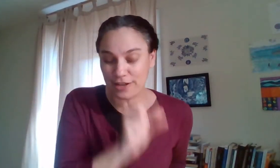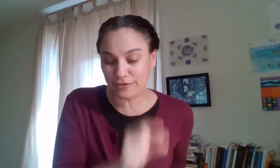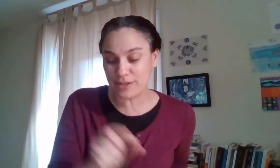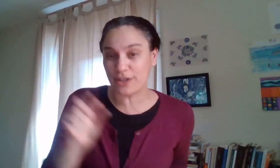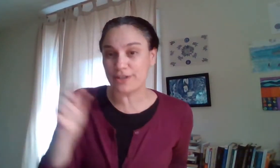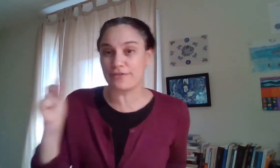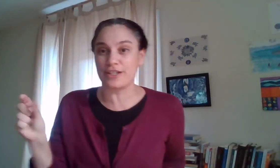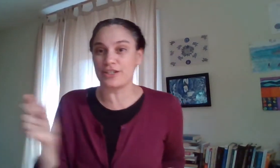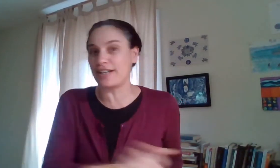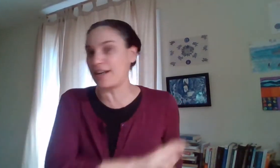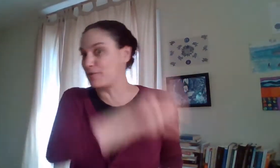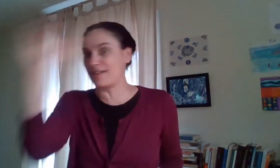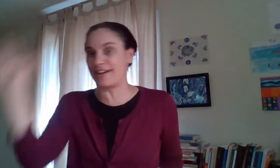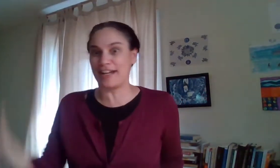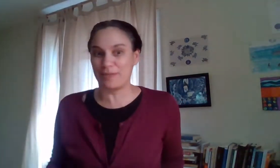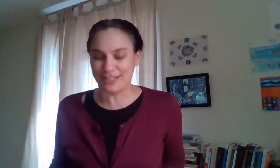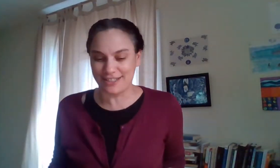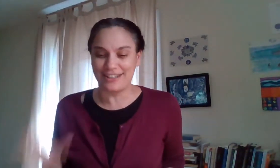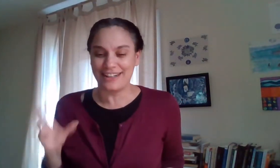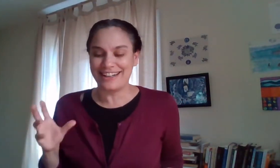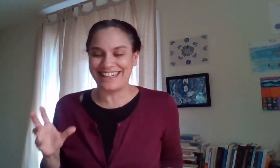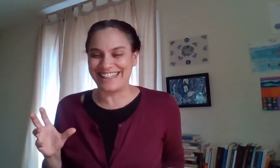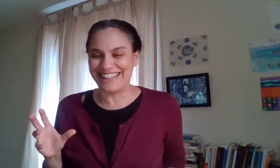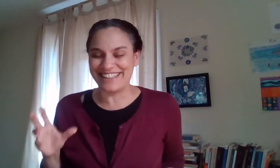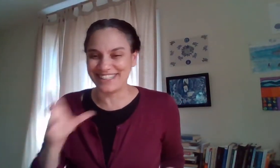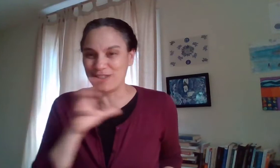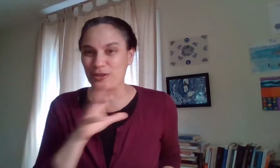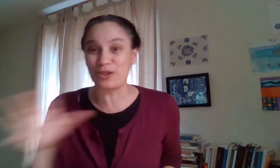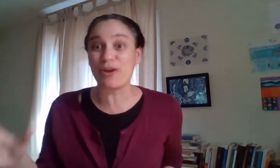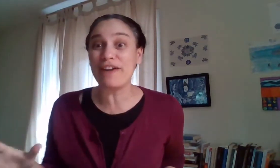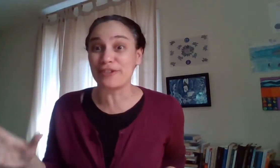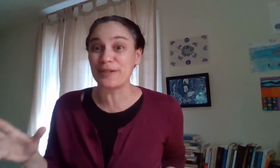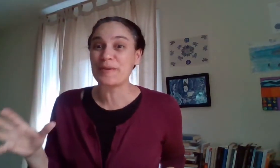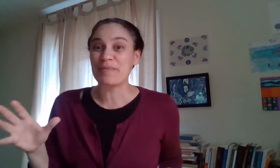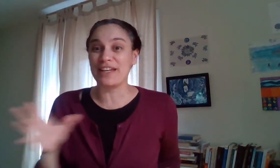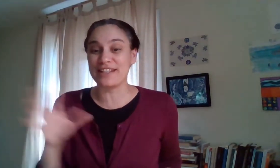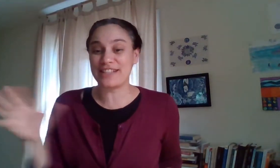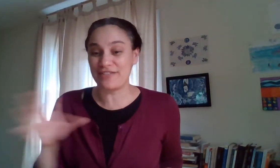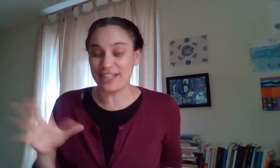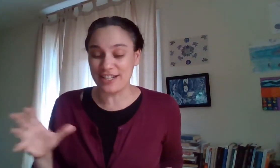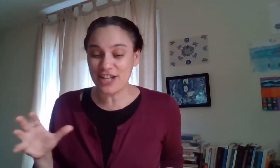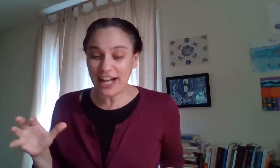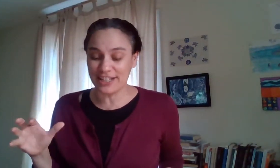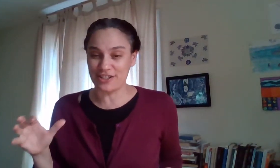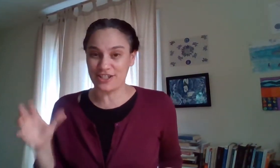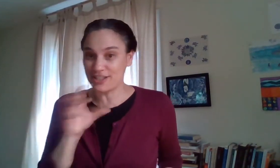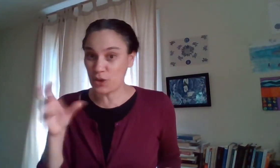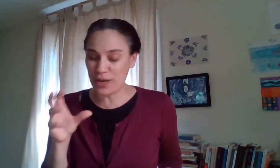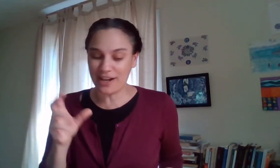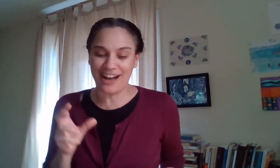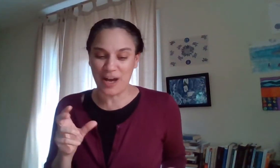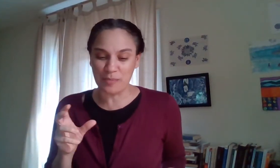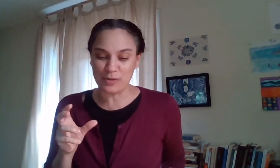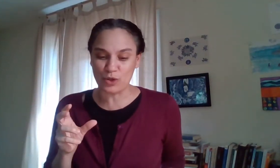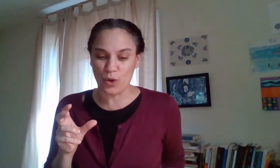draft from start to finish that i was not able to uh you know to cover in a seven-day challenge that's quick um so